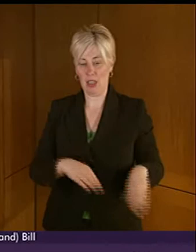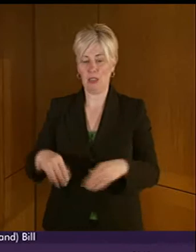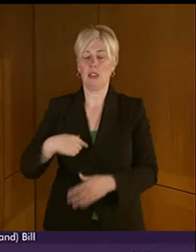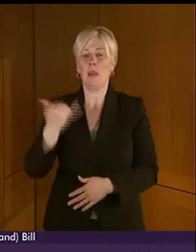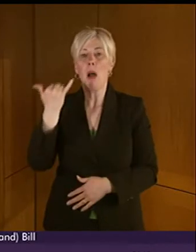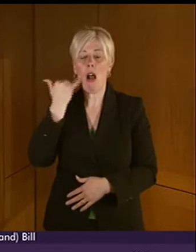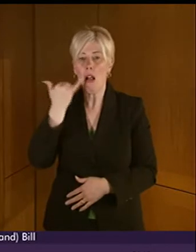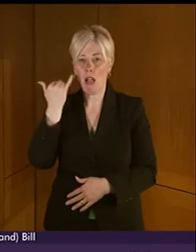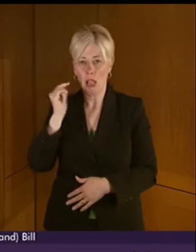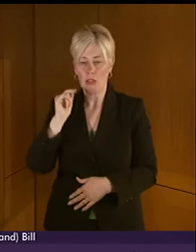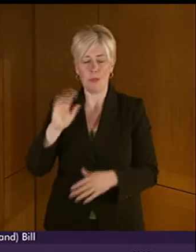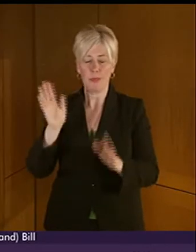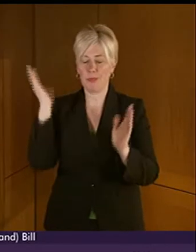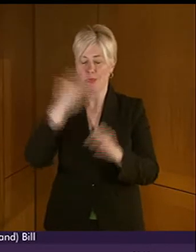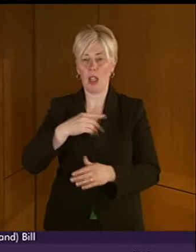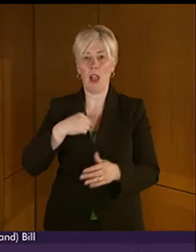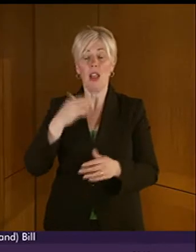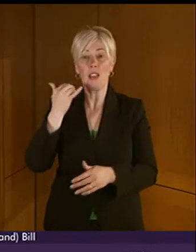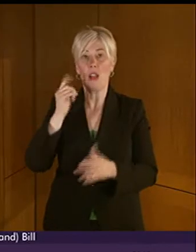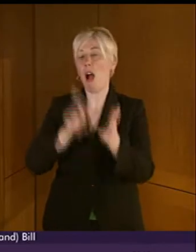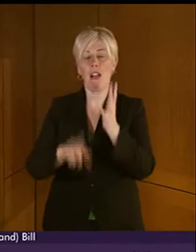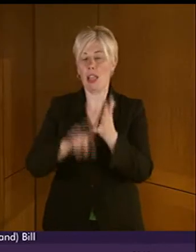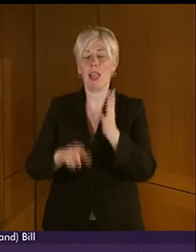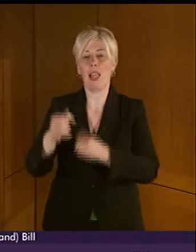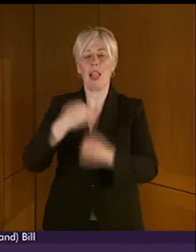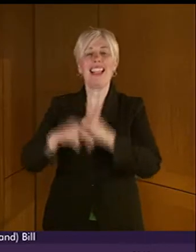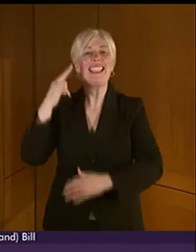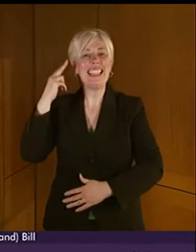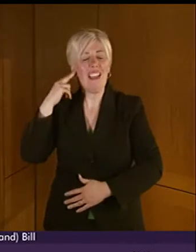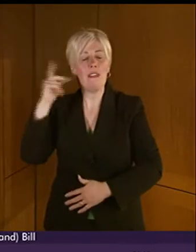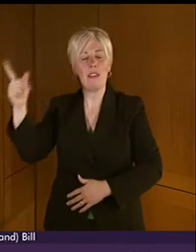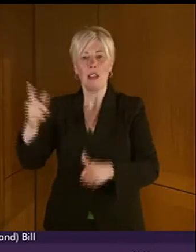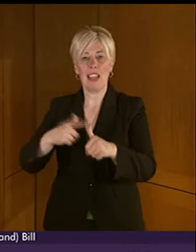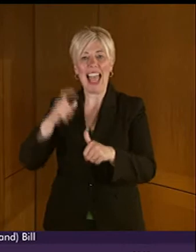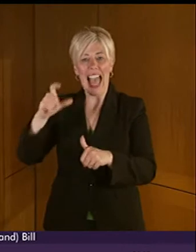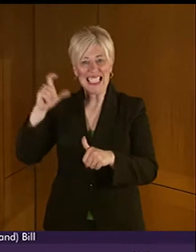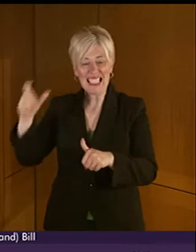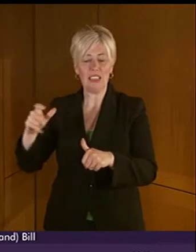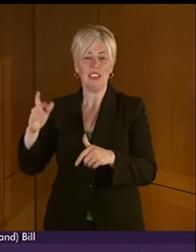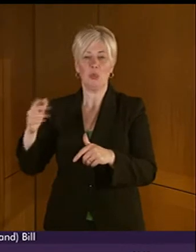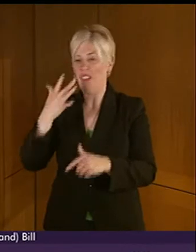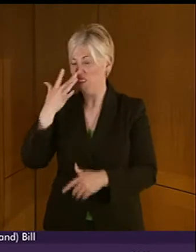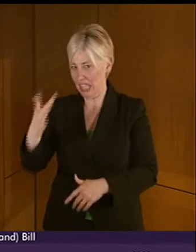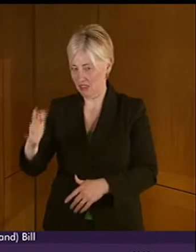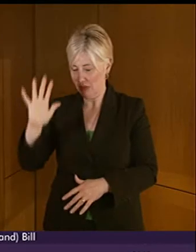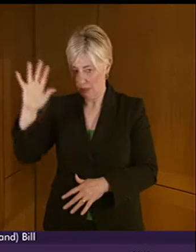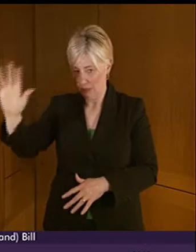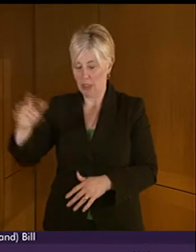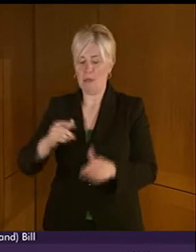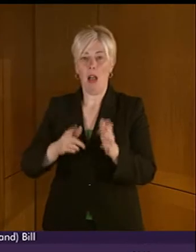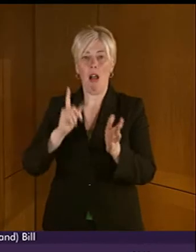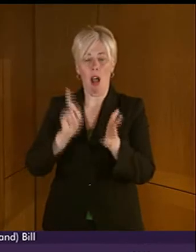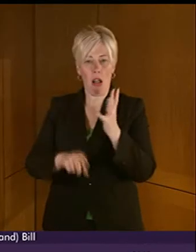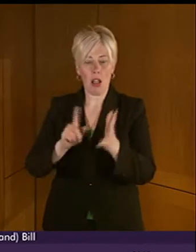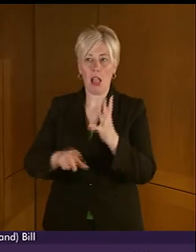became a father figure to me. He was deaf. He was caused by an accident when he was five years old. But he taught me what was then